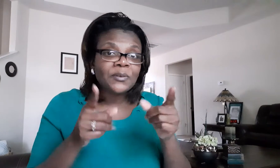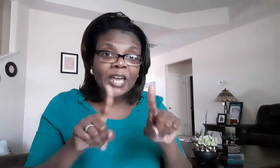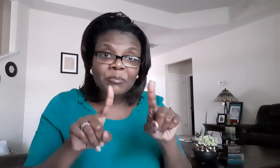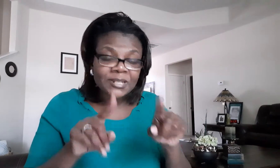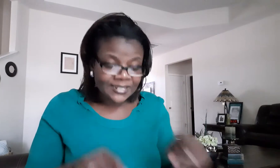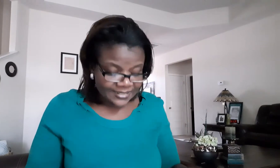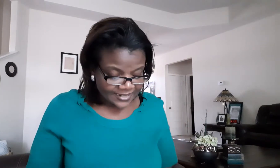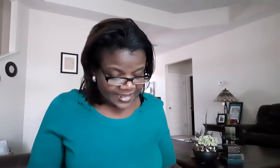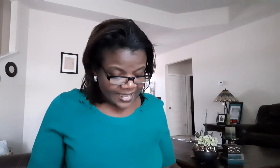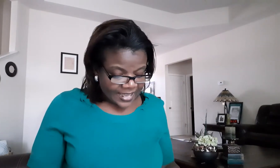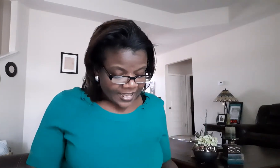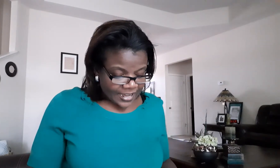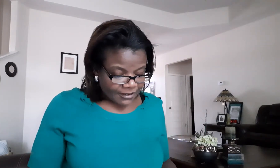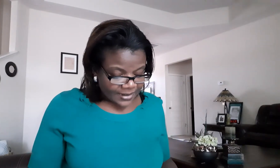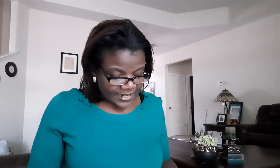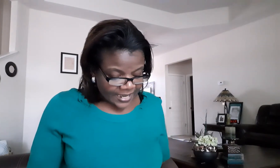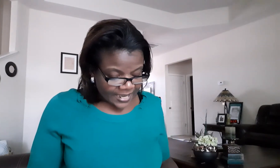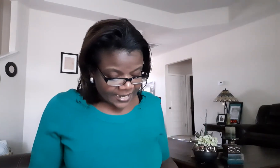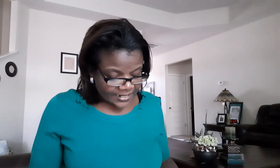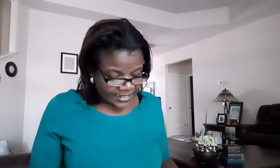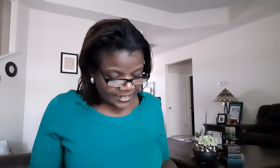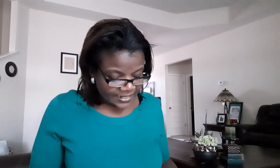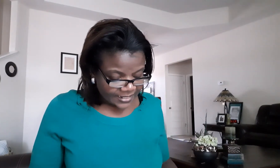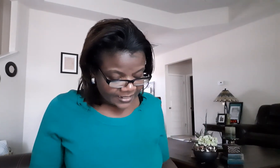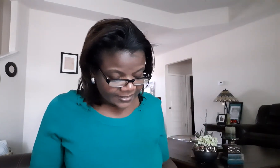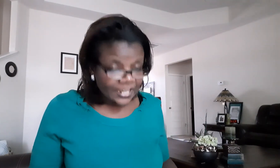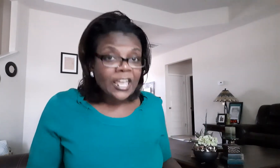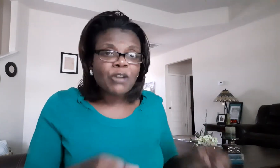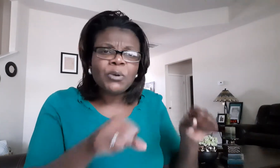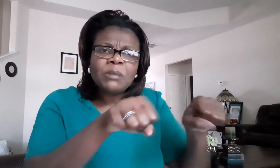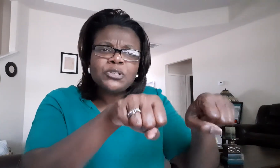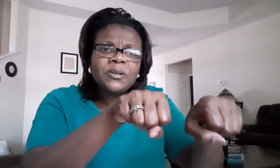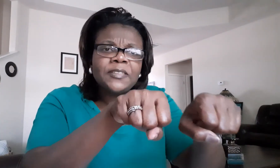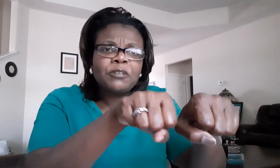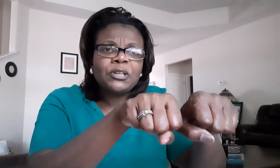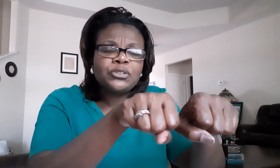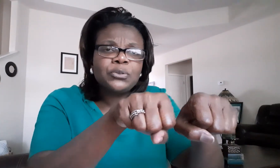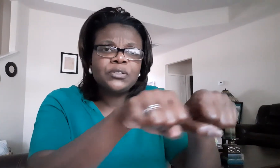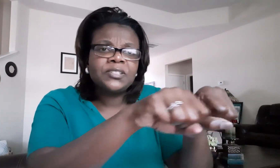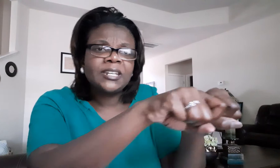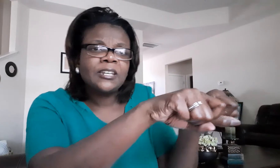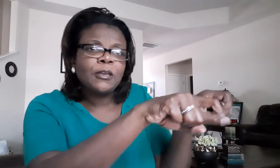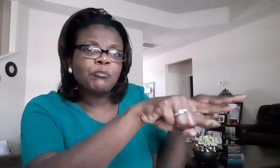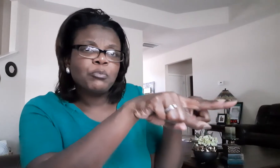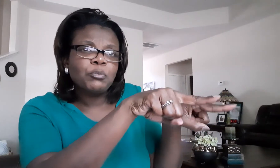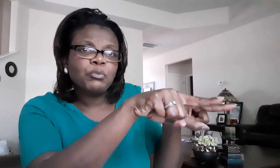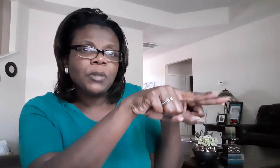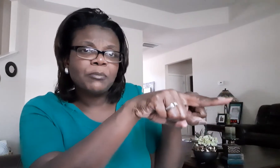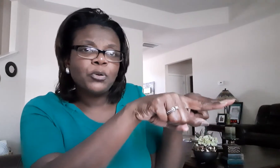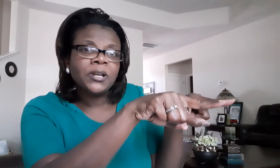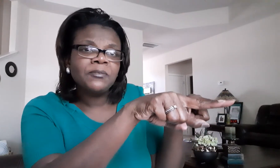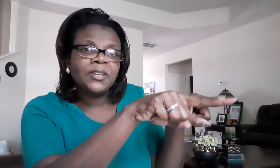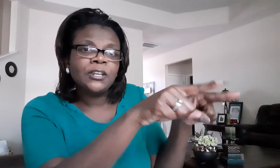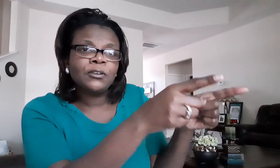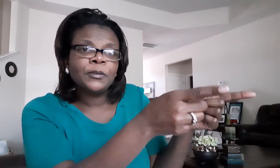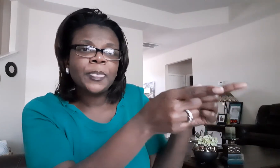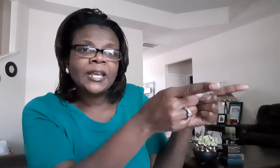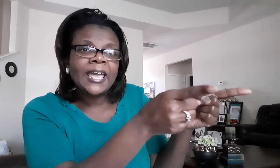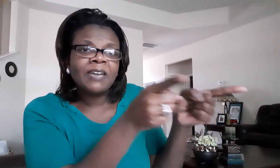happenings all right all all and what i'm doing then make sure you see i'm a pointy finger have